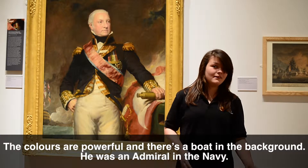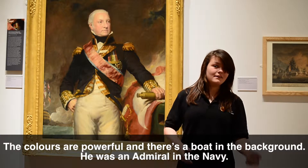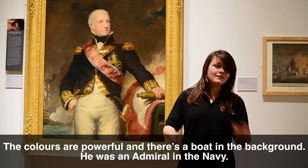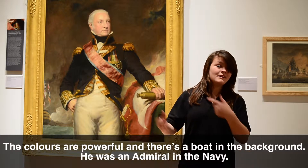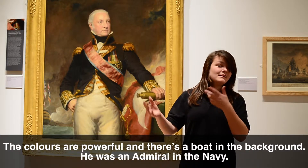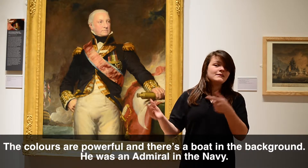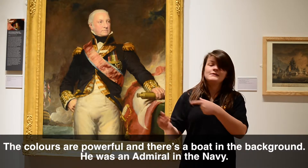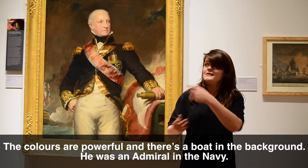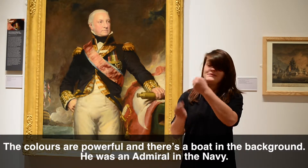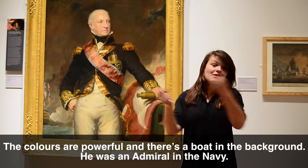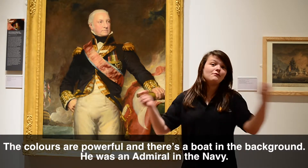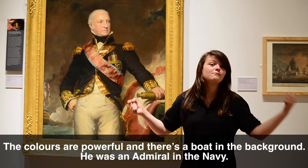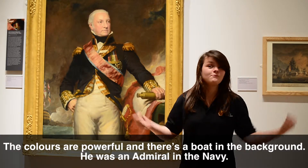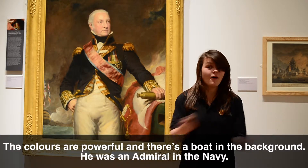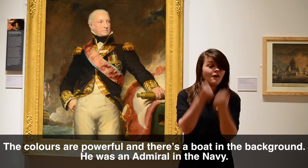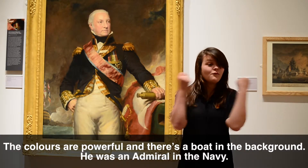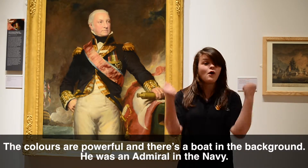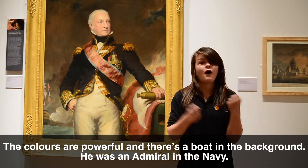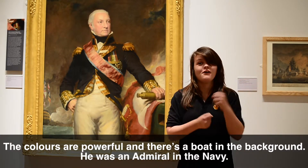The colours are powerful and there's a boat in the background.